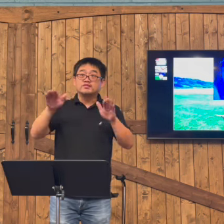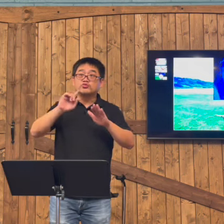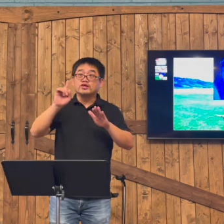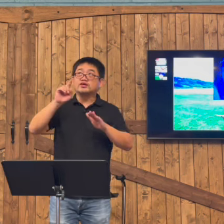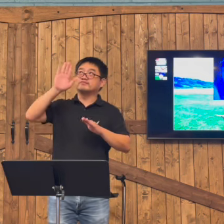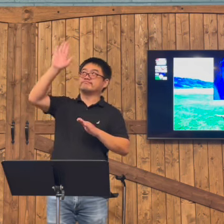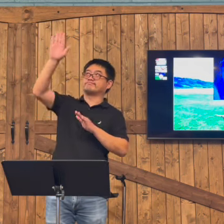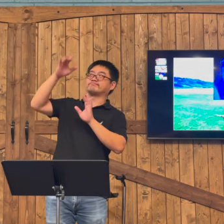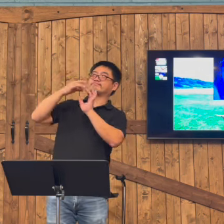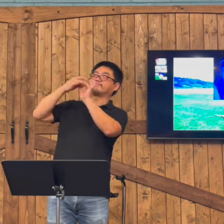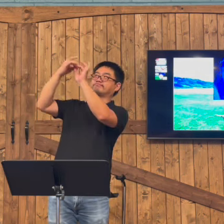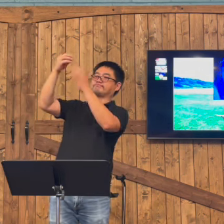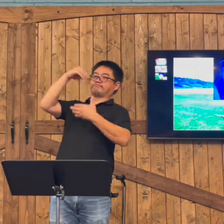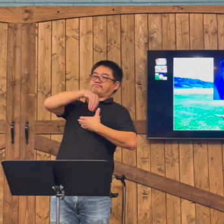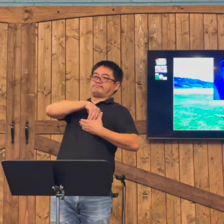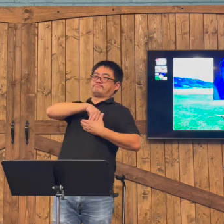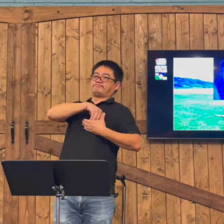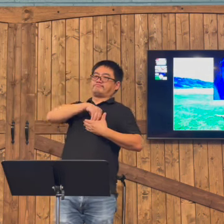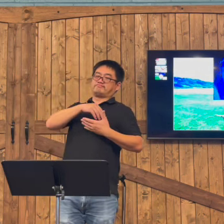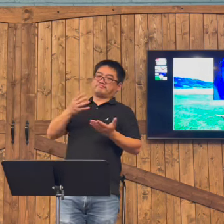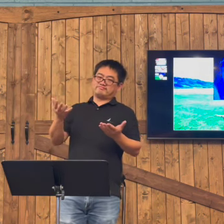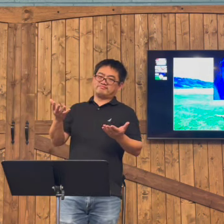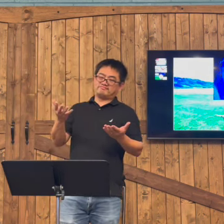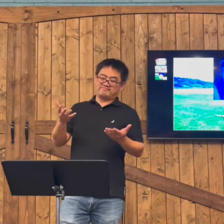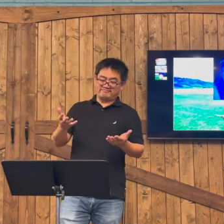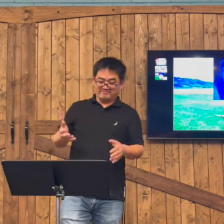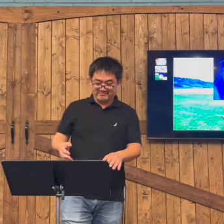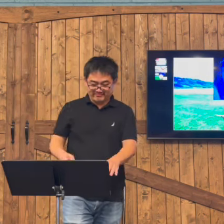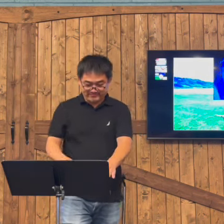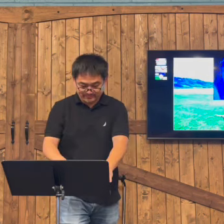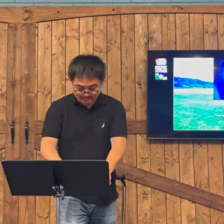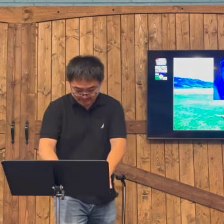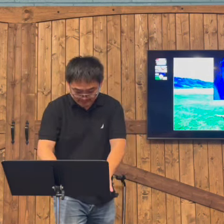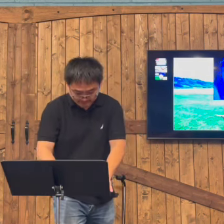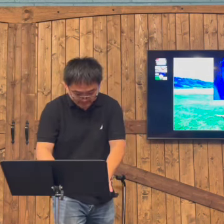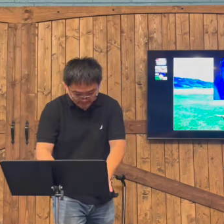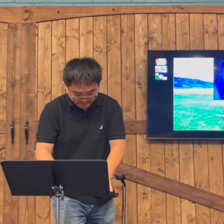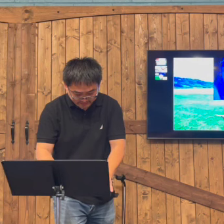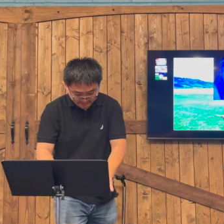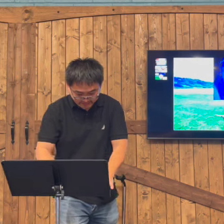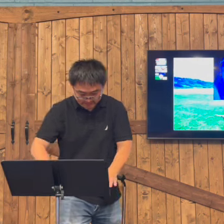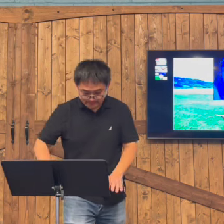things. But our peace comes from God. And the Holy Spirit gives us peace.